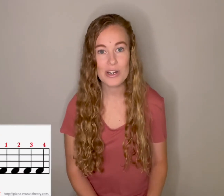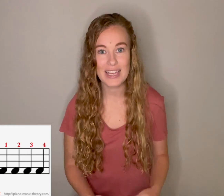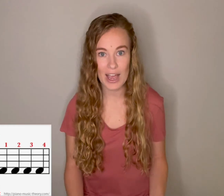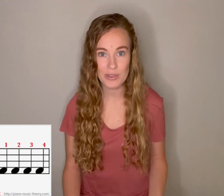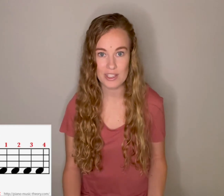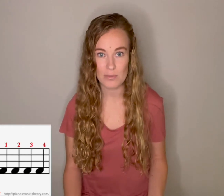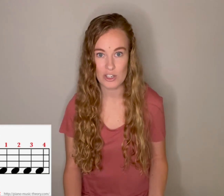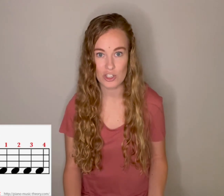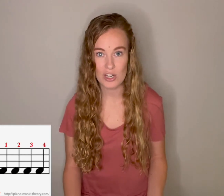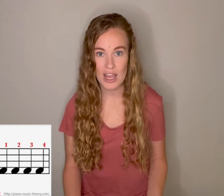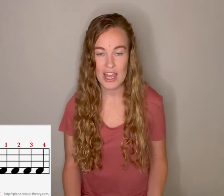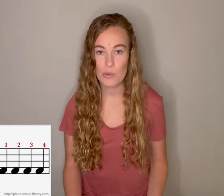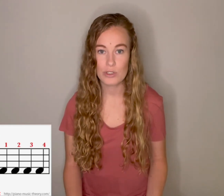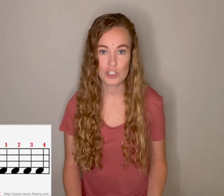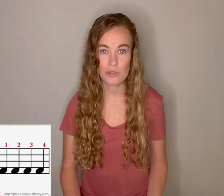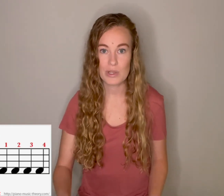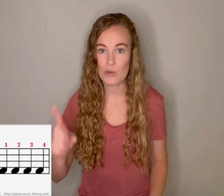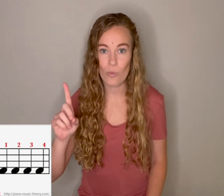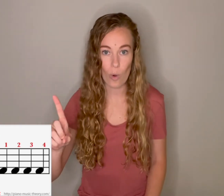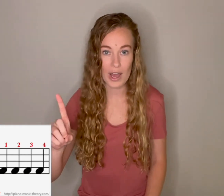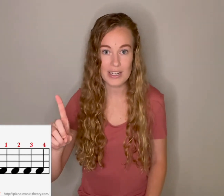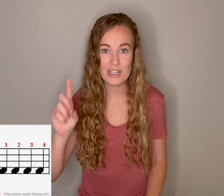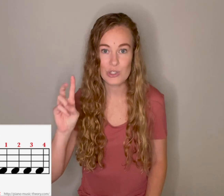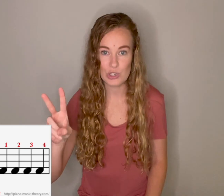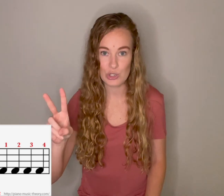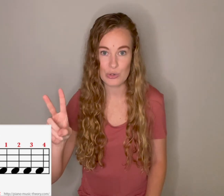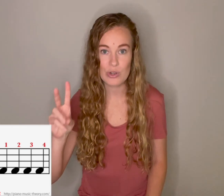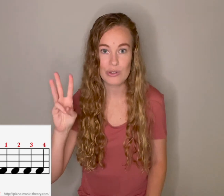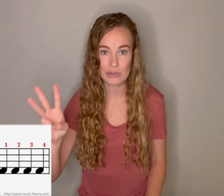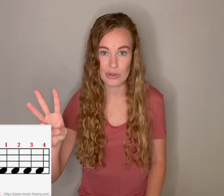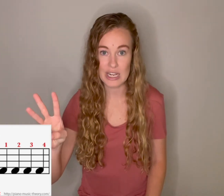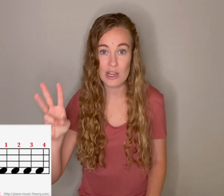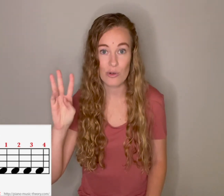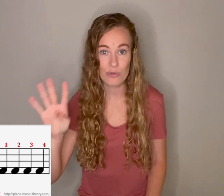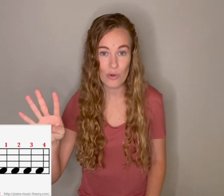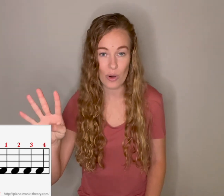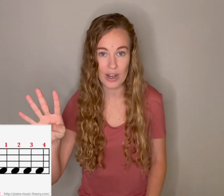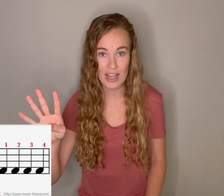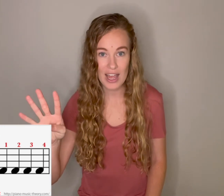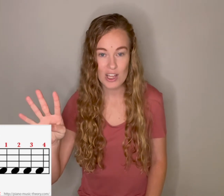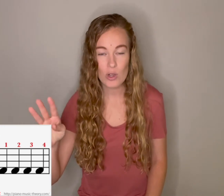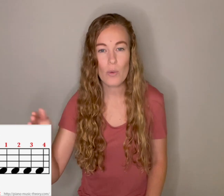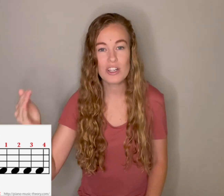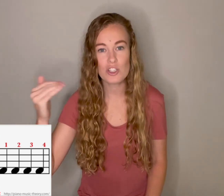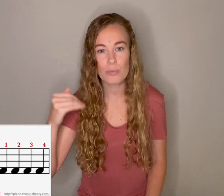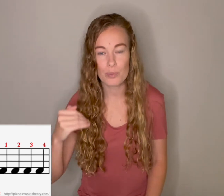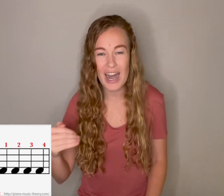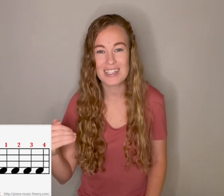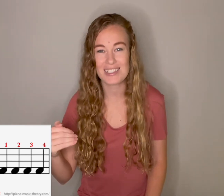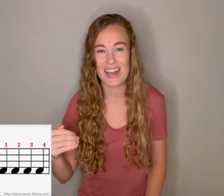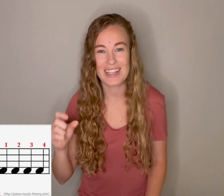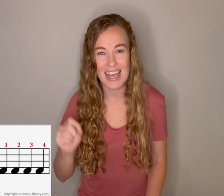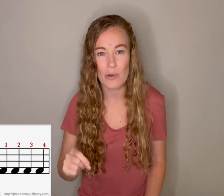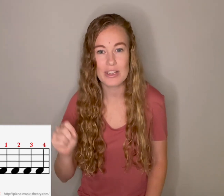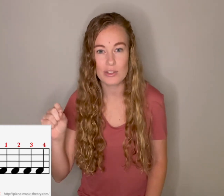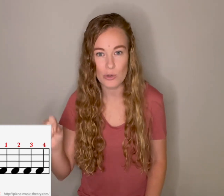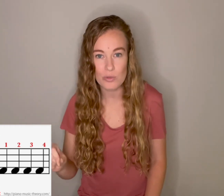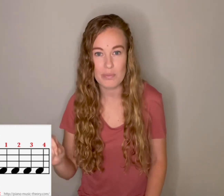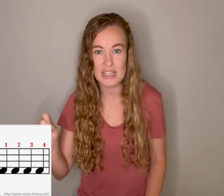count this measure, it would just be one, two, three, four. So I want us to practice kind of counting those beats